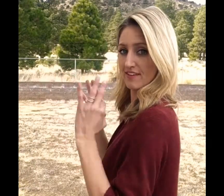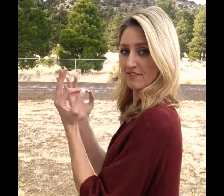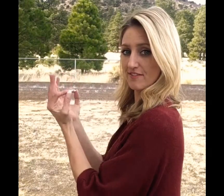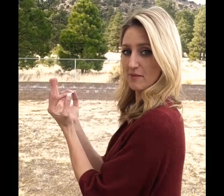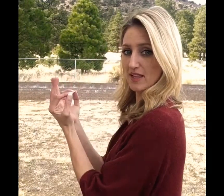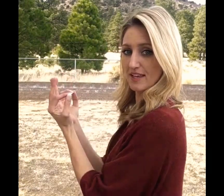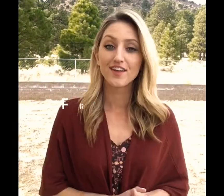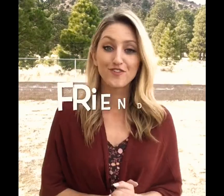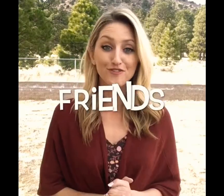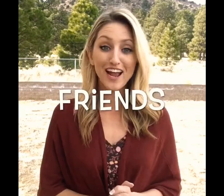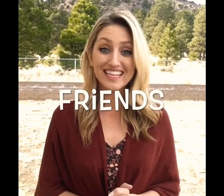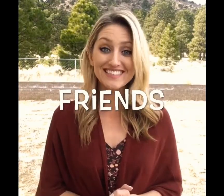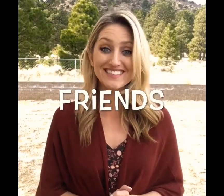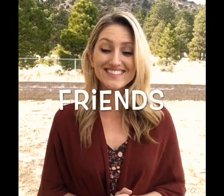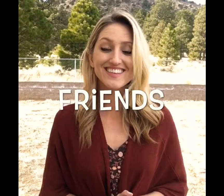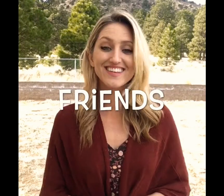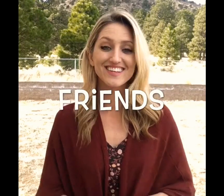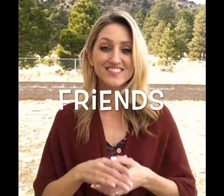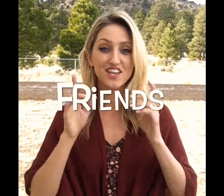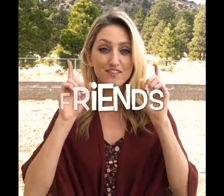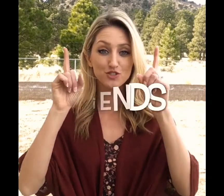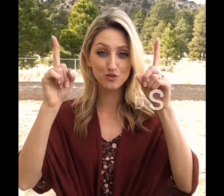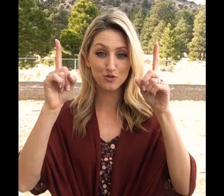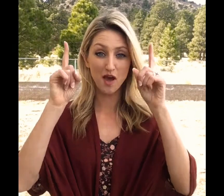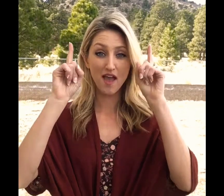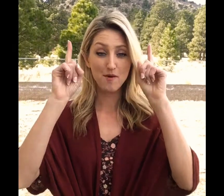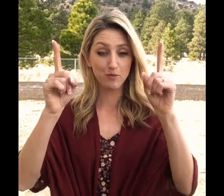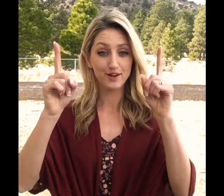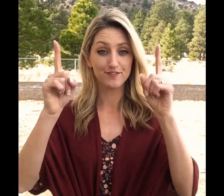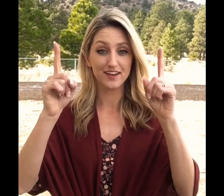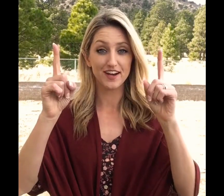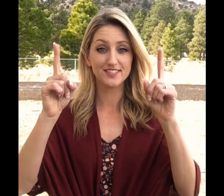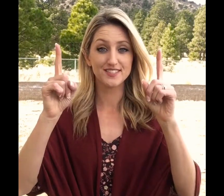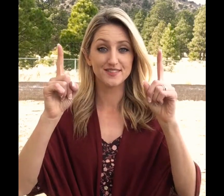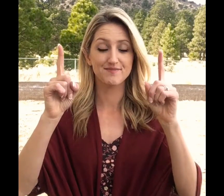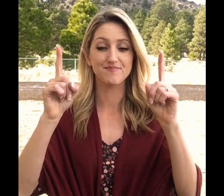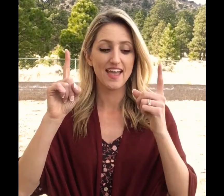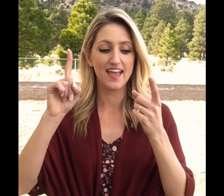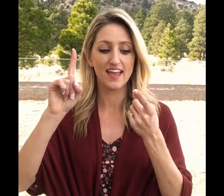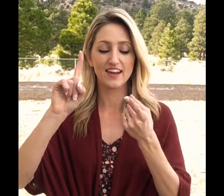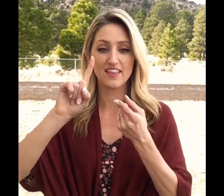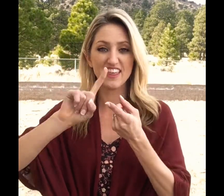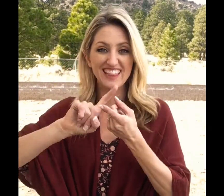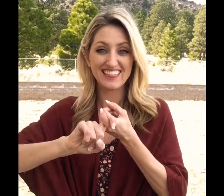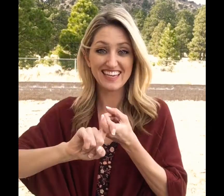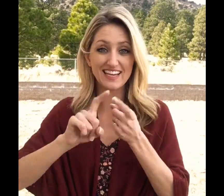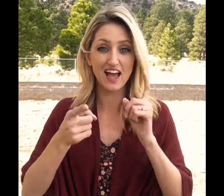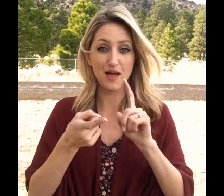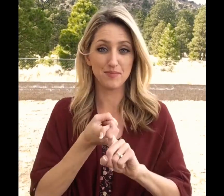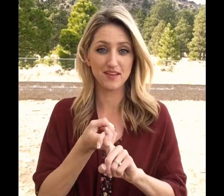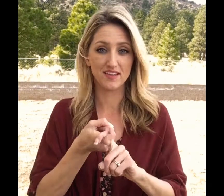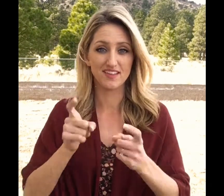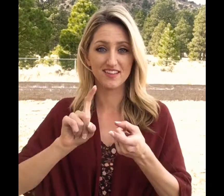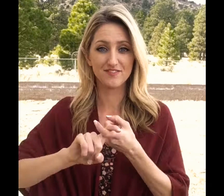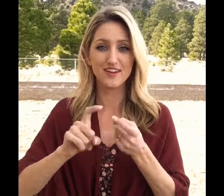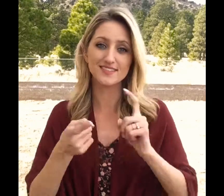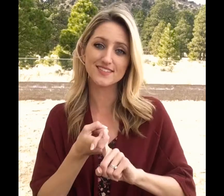Family. Friends. So I have two pointer fingers and they link up. Friends.